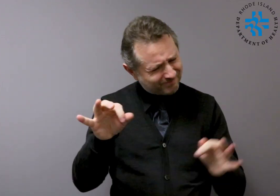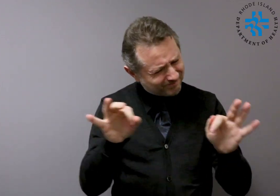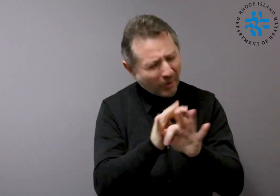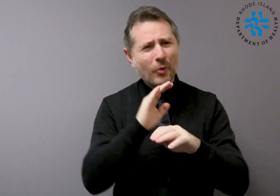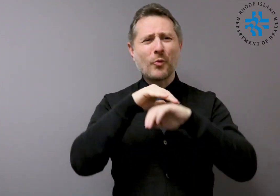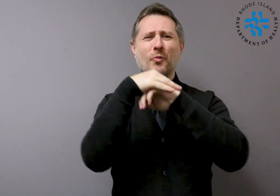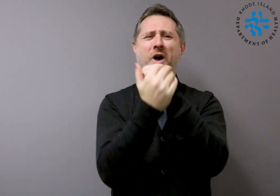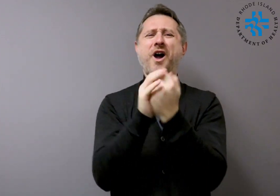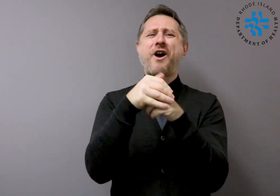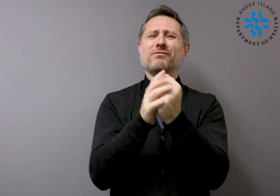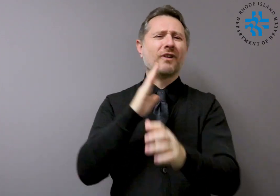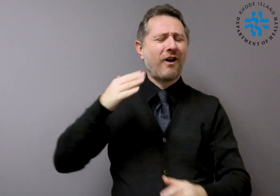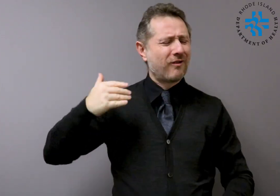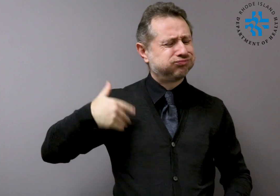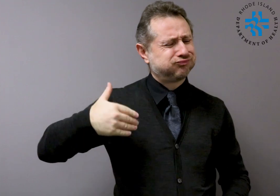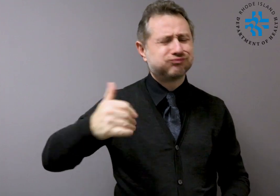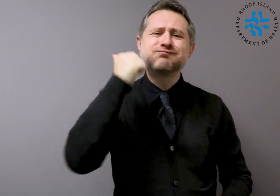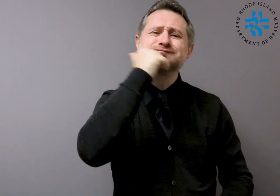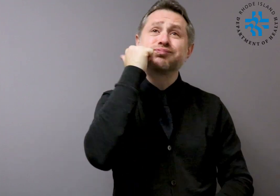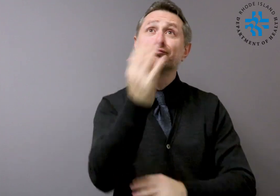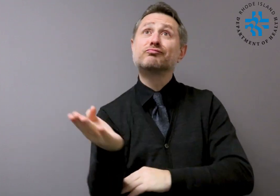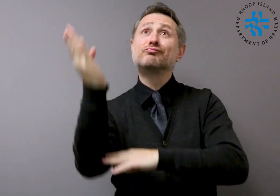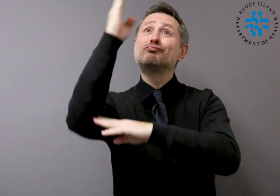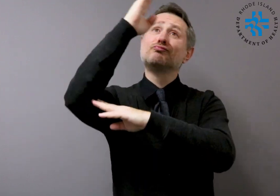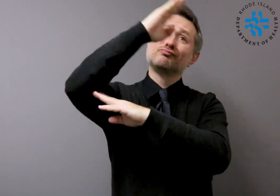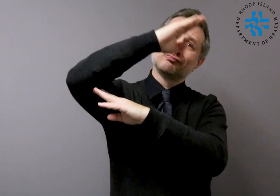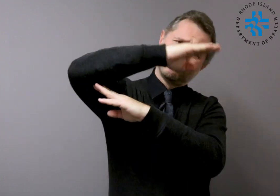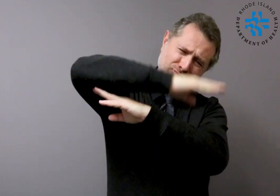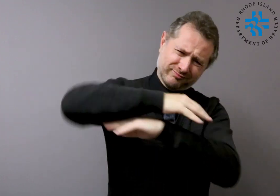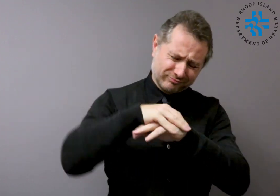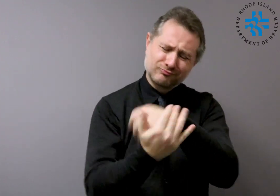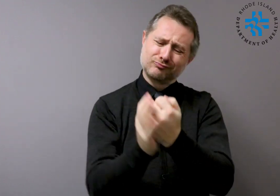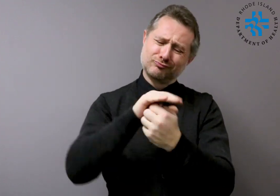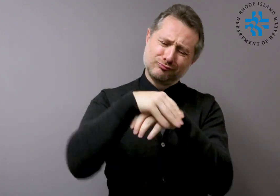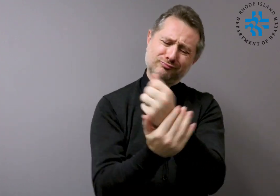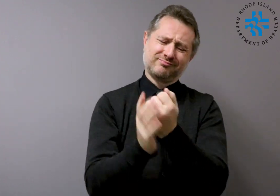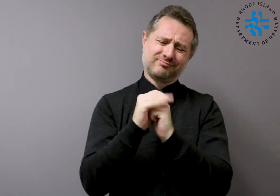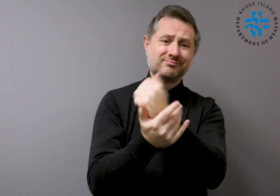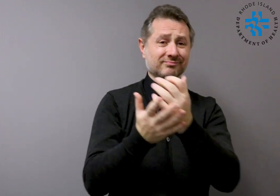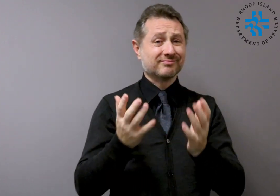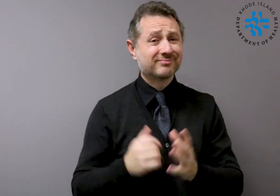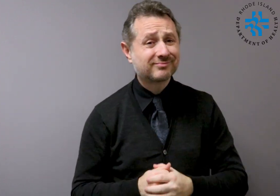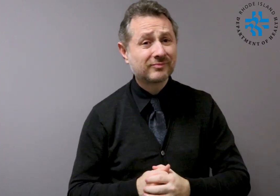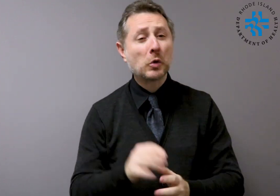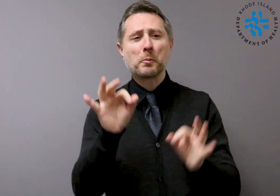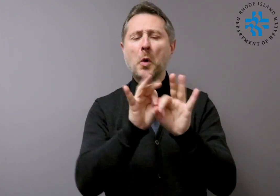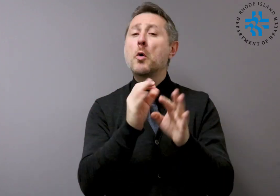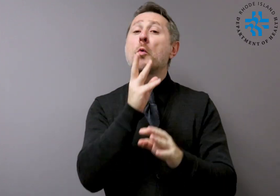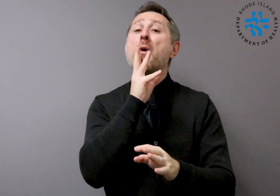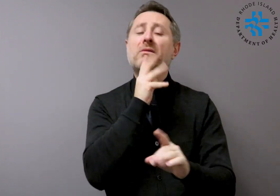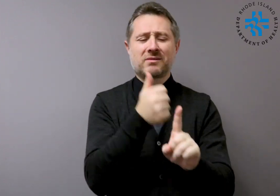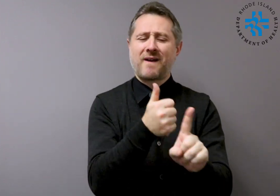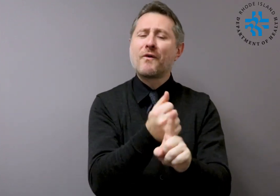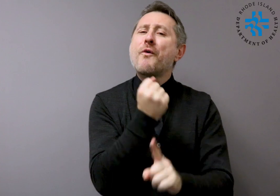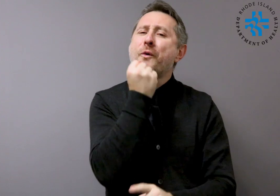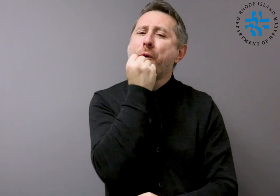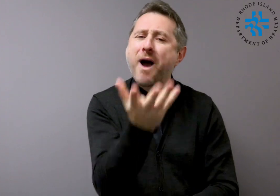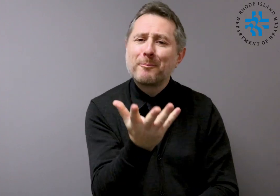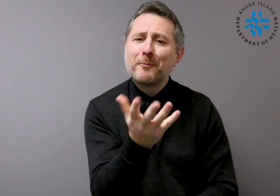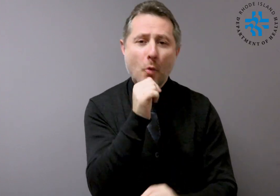into your hands. Cover your coughs and sneeze to prevent others from getting sick. Avoid touching your eyes, nose, or mouth. Germs spread